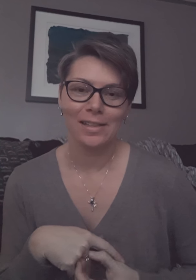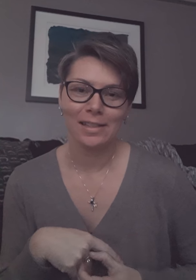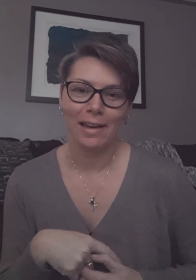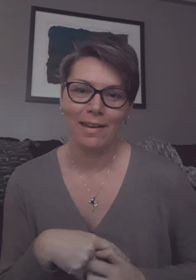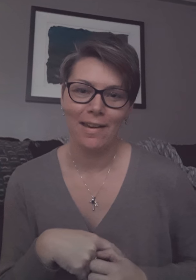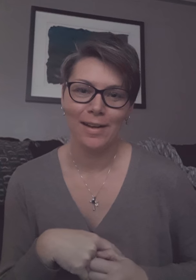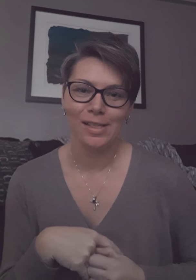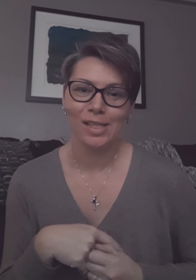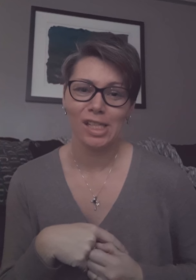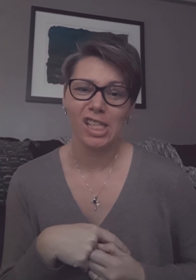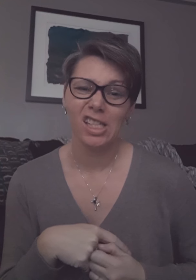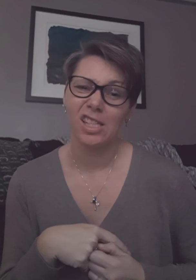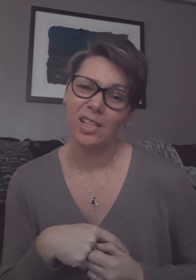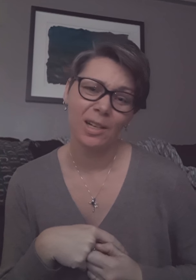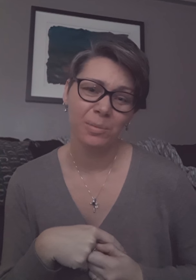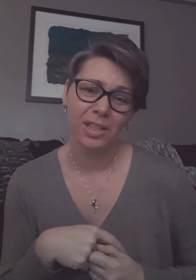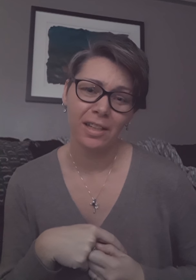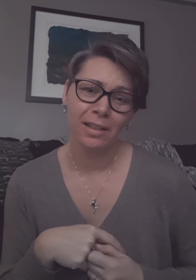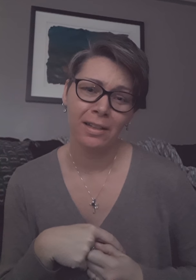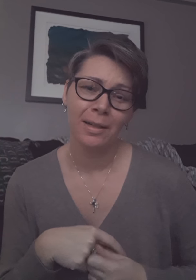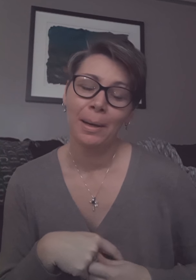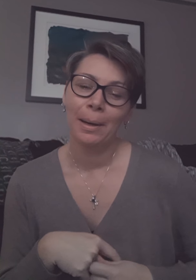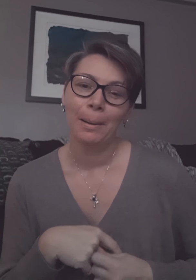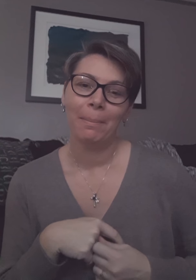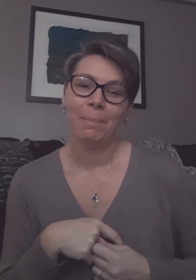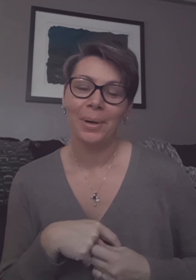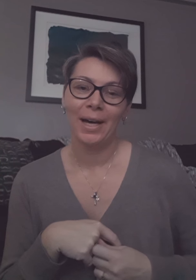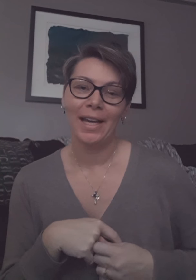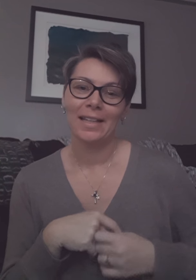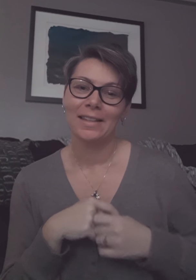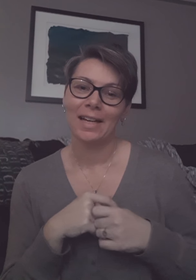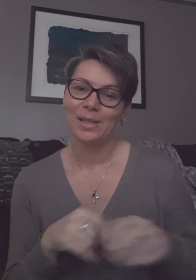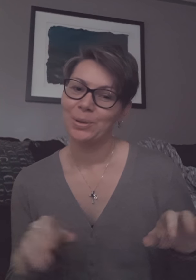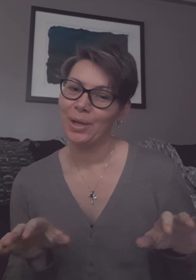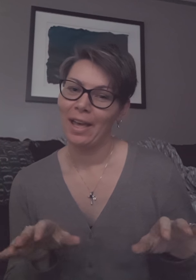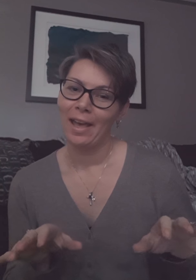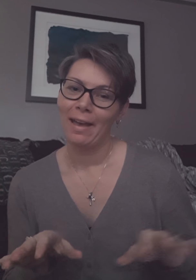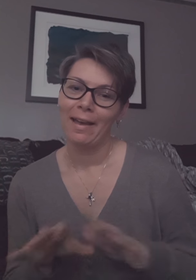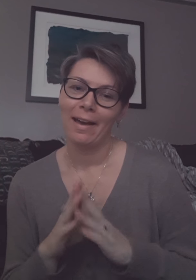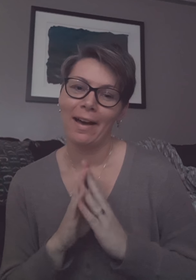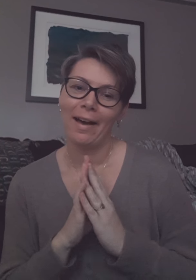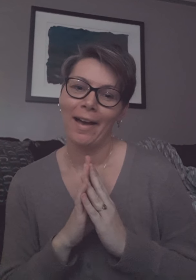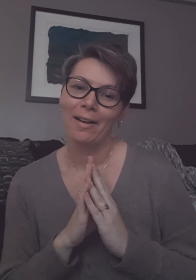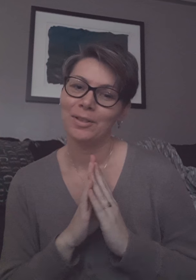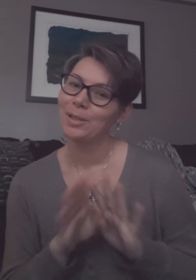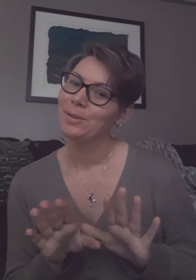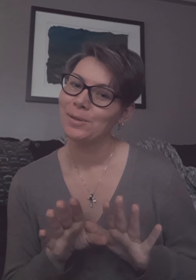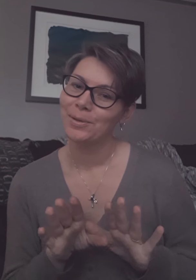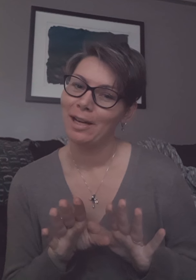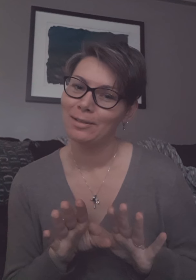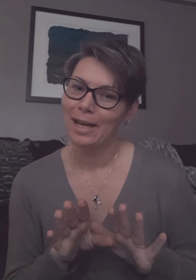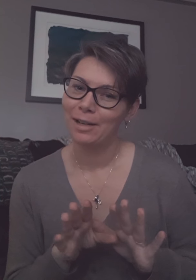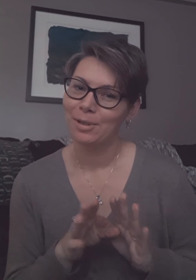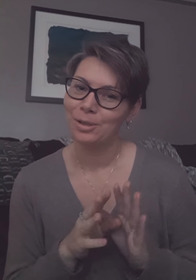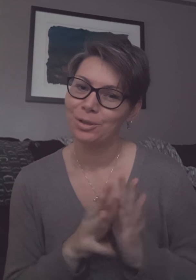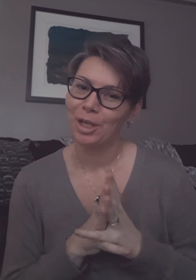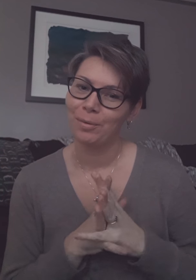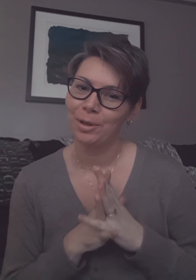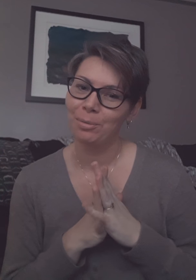and insomnia but that's okay I have good news around that which I'll share with you